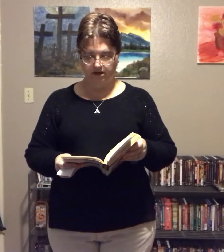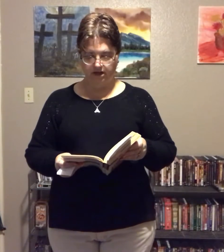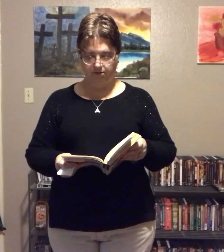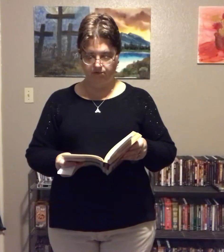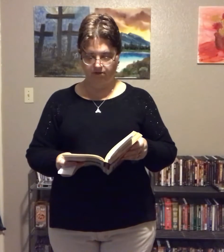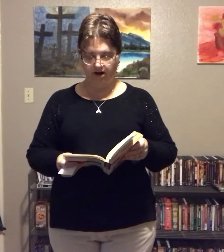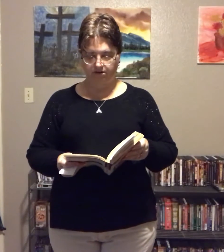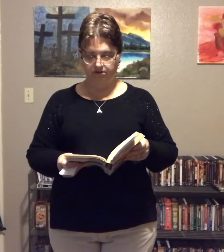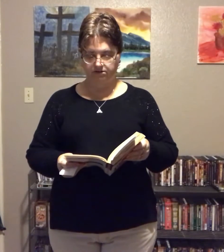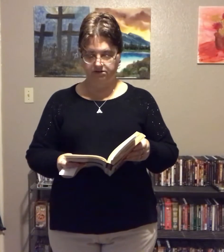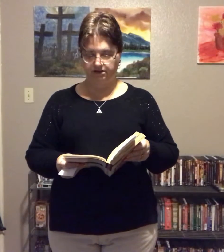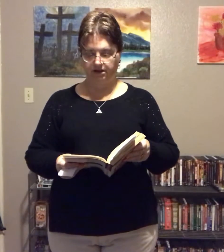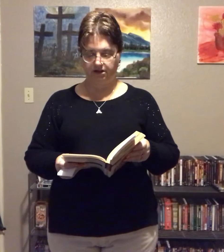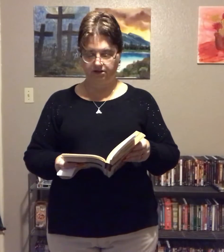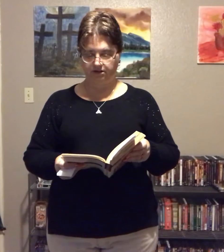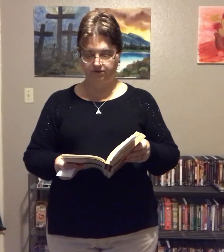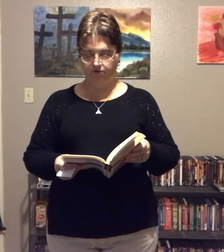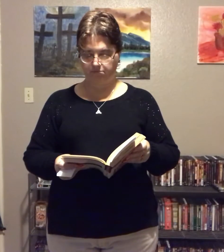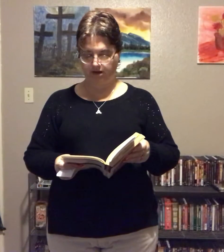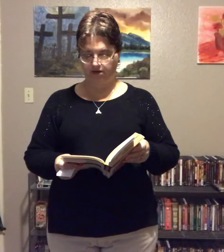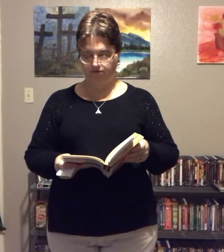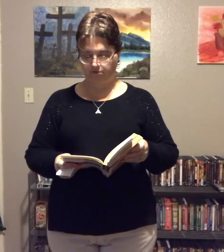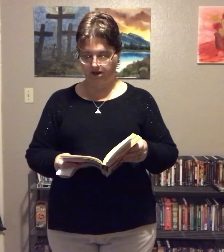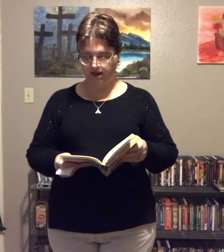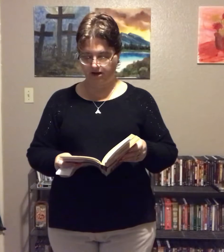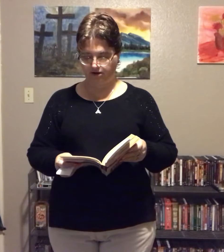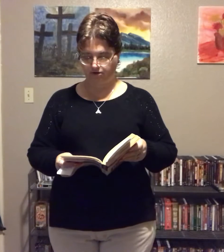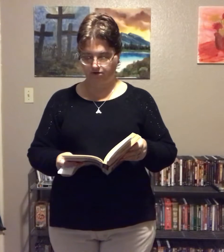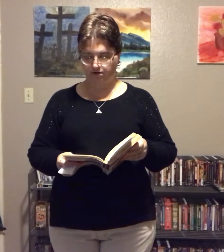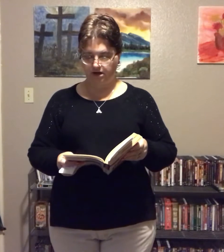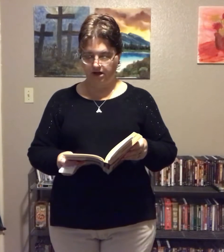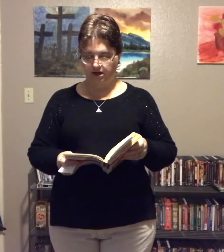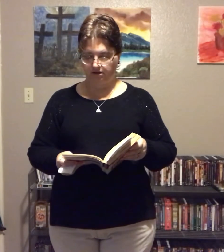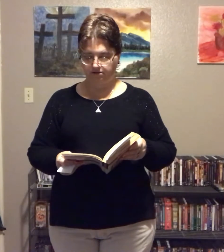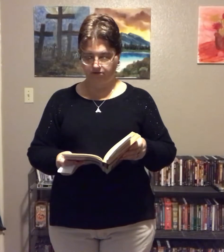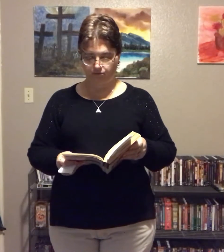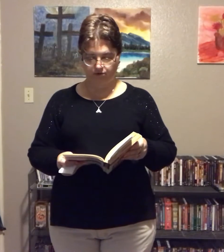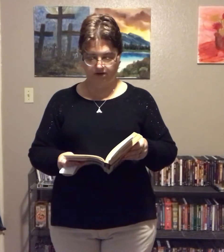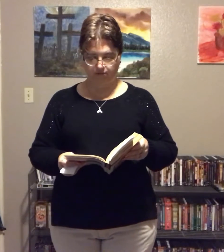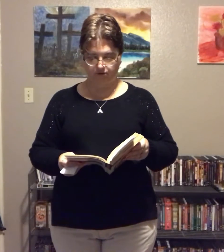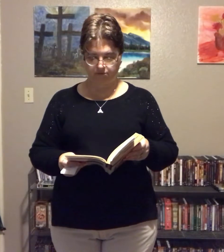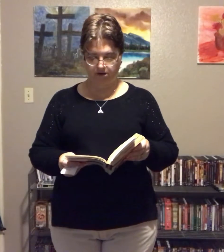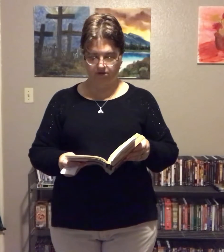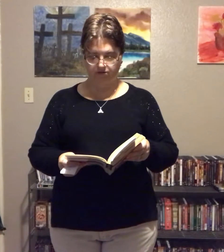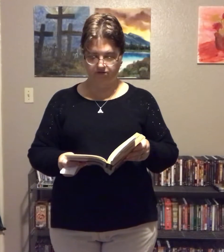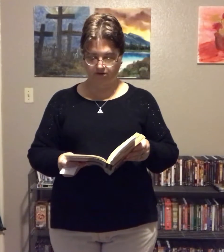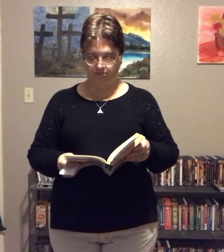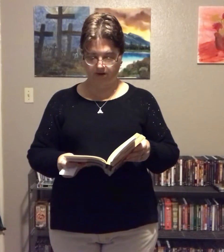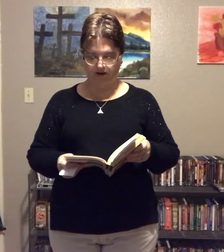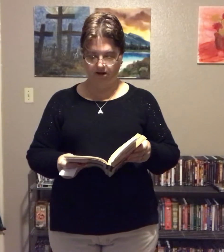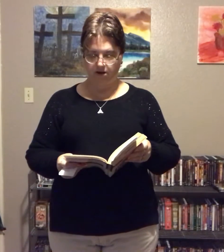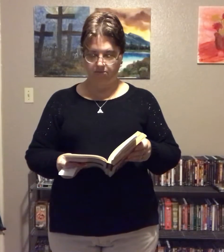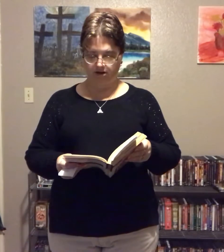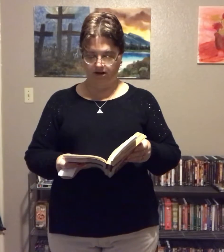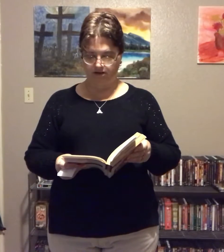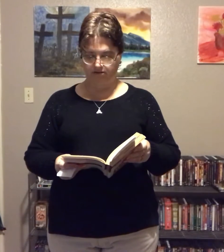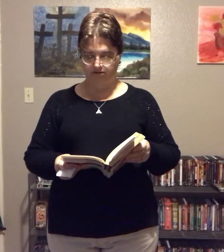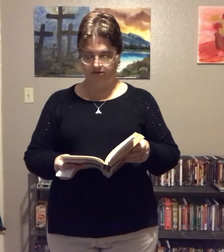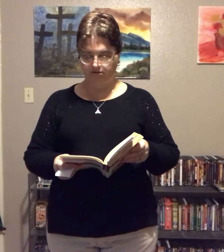He miraculously delivered me from head hunger. He is still working with me on stopping, but He is teaching